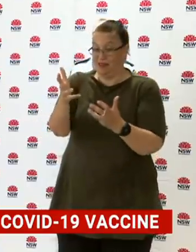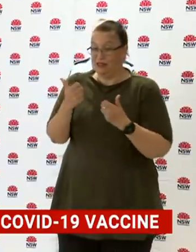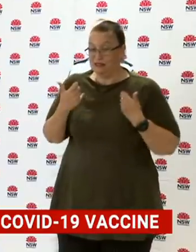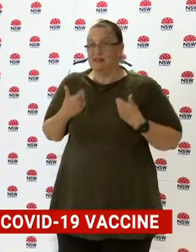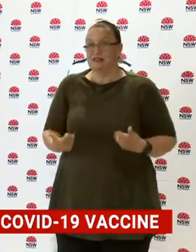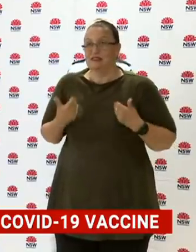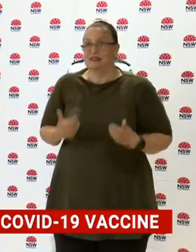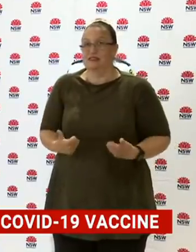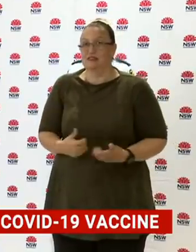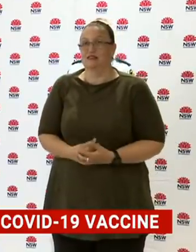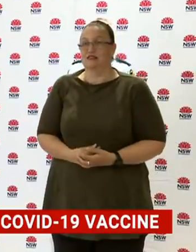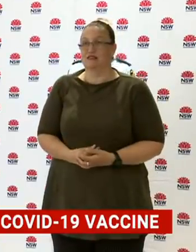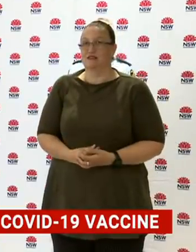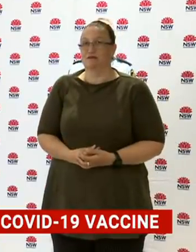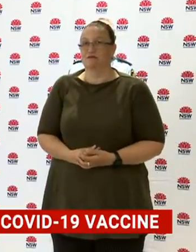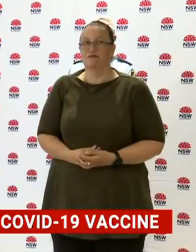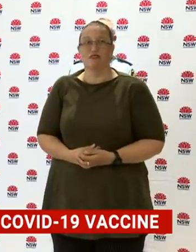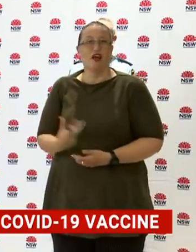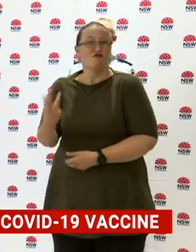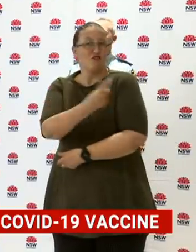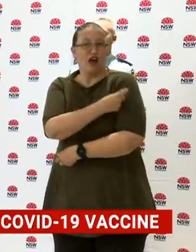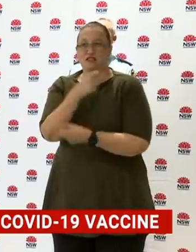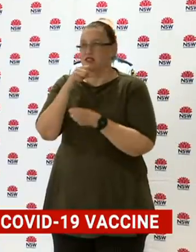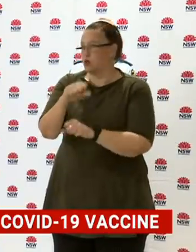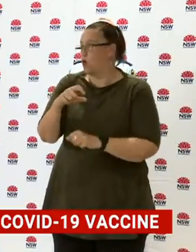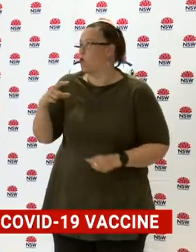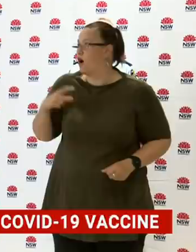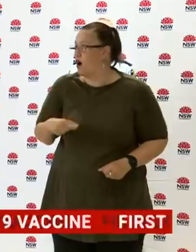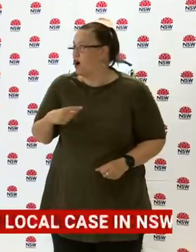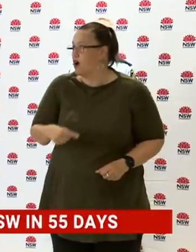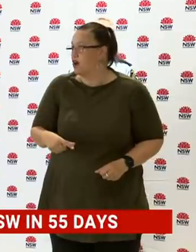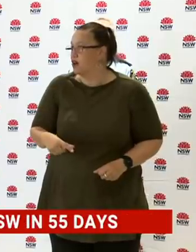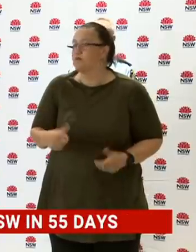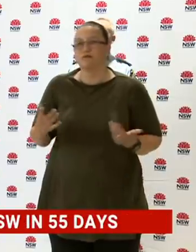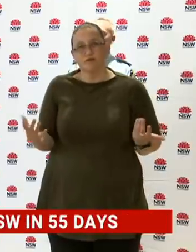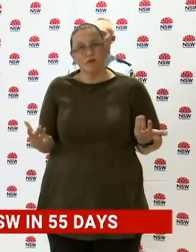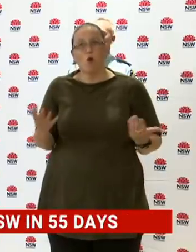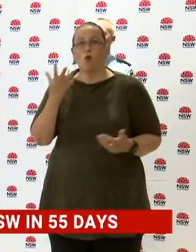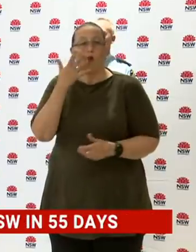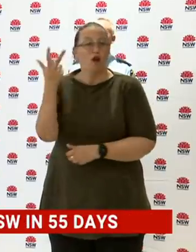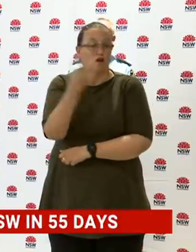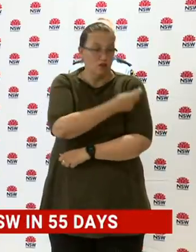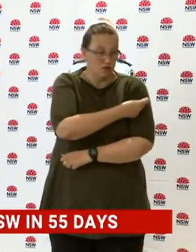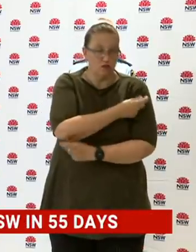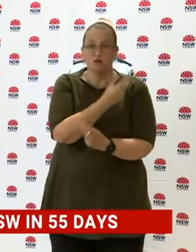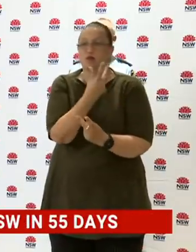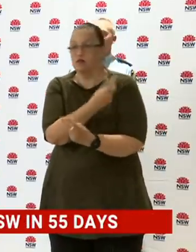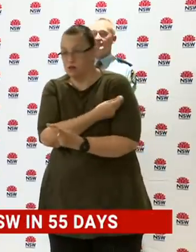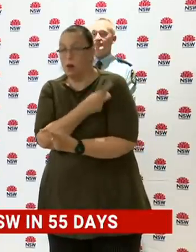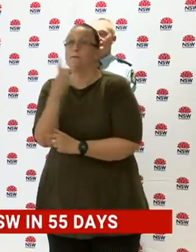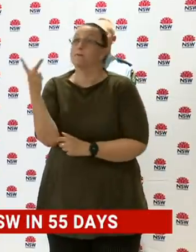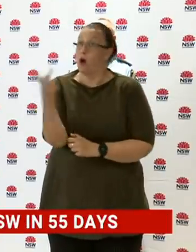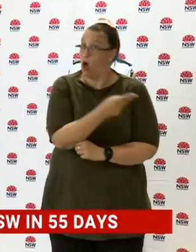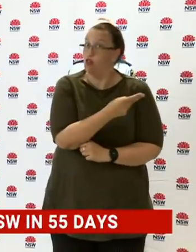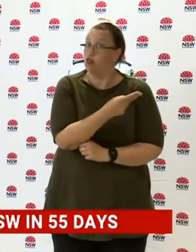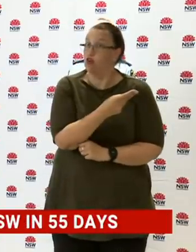of vaccination, of course, as you'd all be well aware, is to make sure that when you've had your two doses, in case of Pfizer or AstraZeneca, two